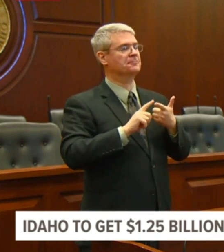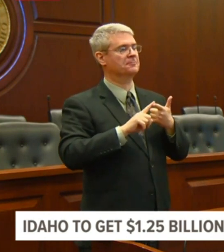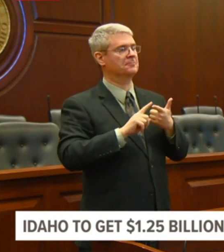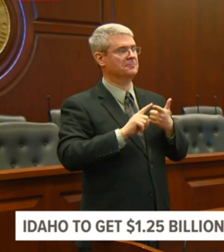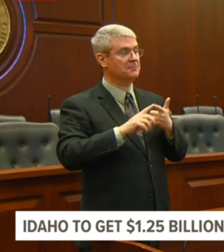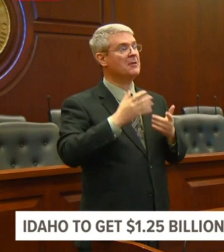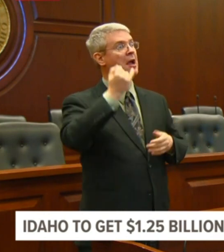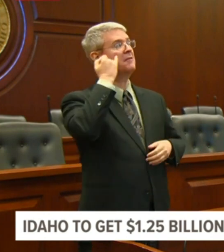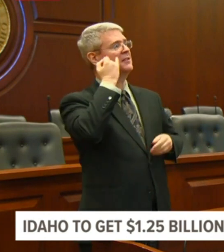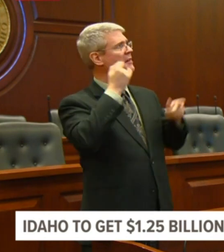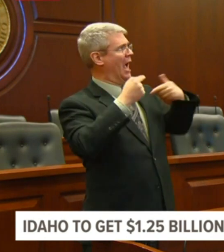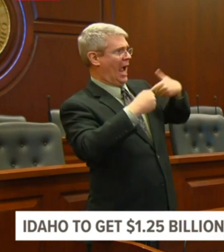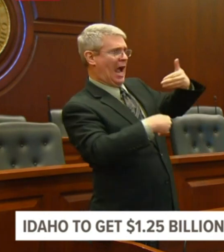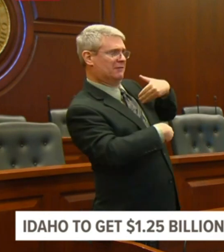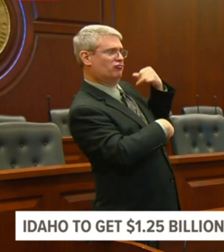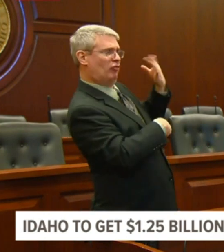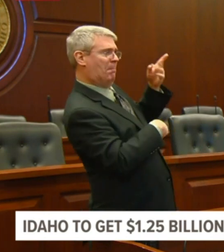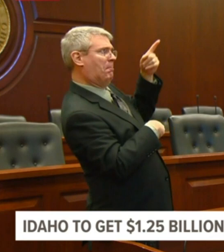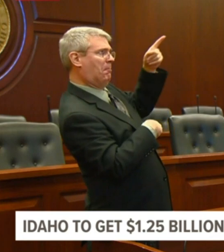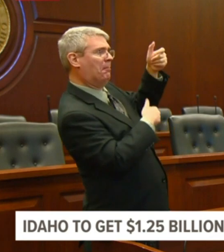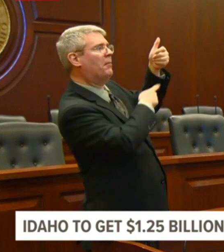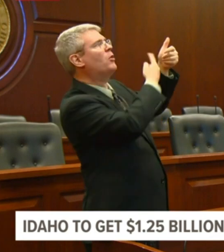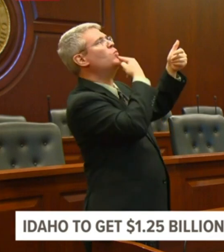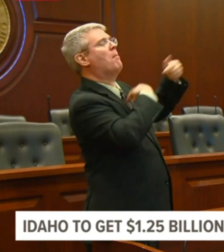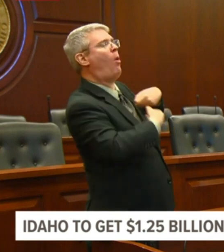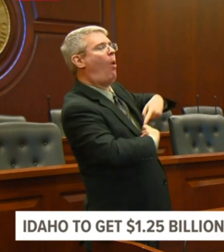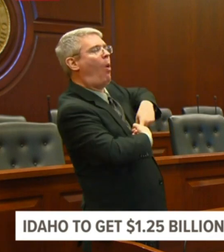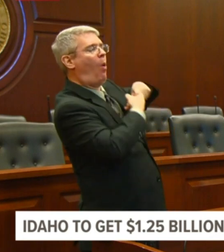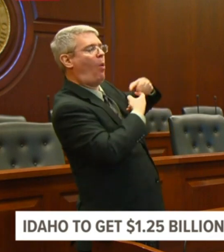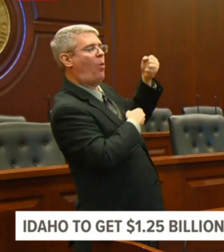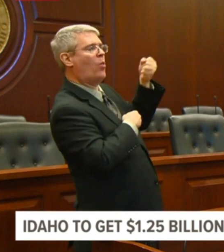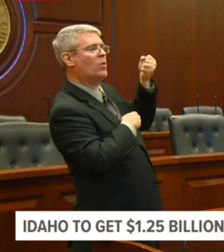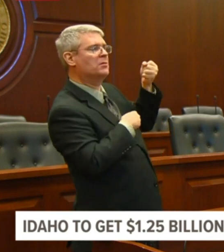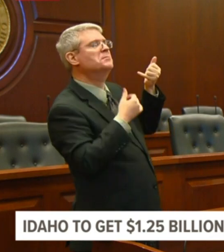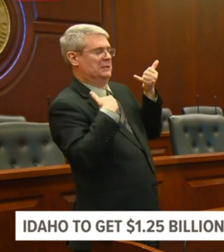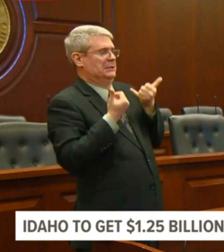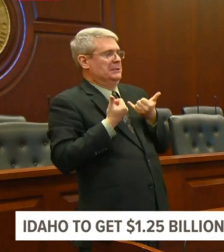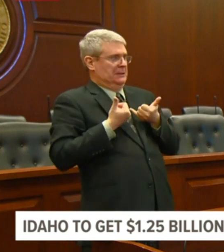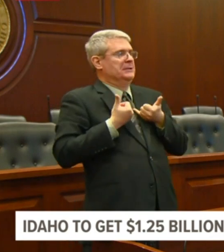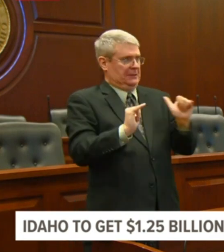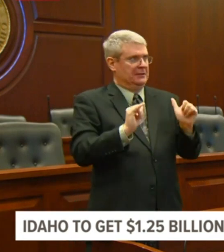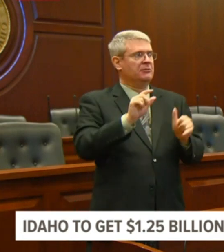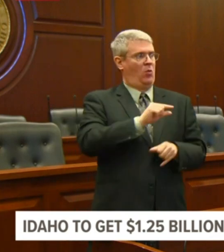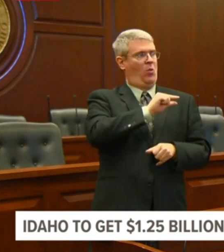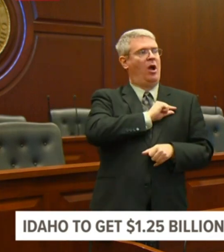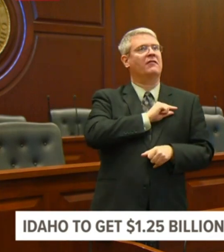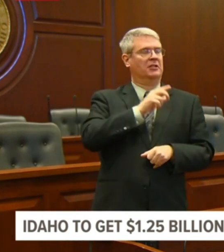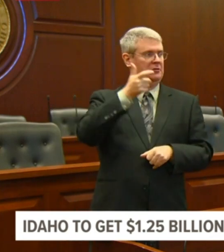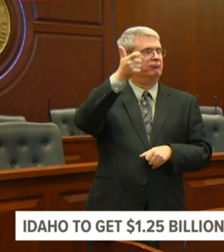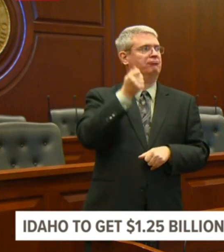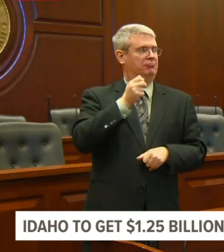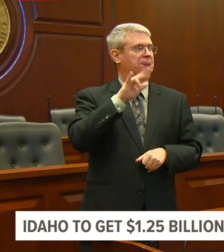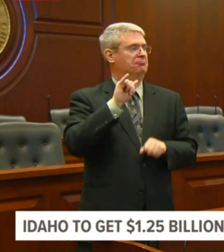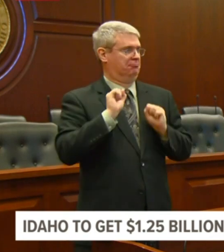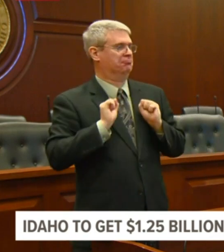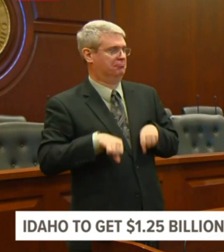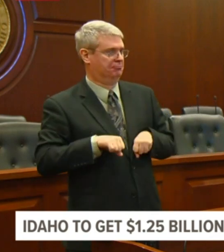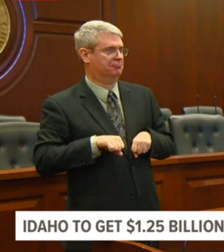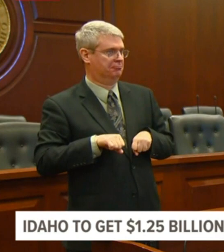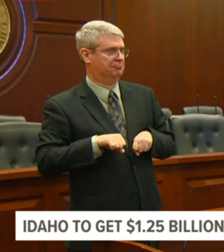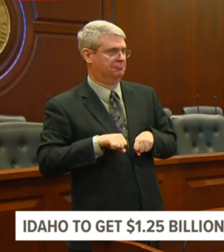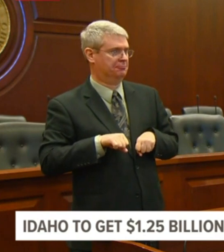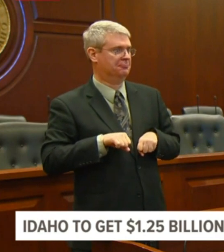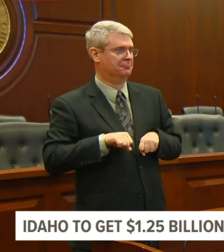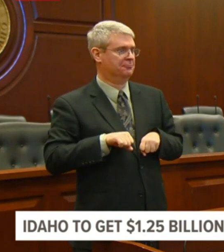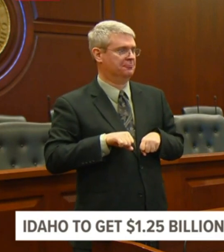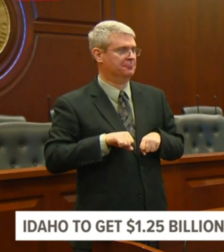due to COVID-19 related reasons. An employer must provide reasonable insurance of return